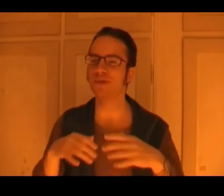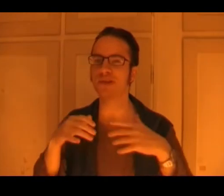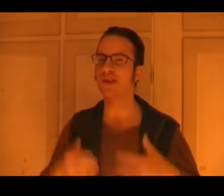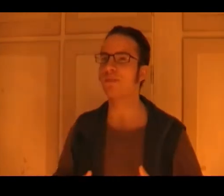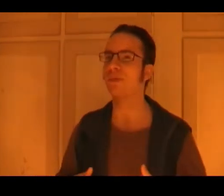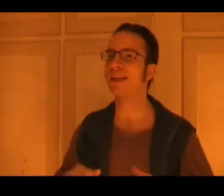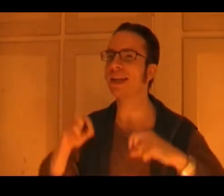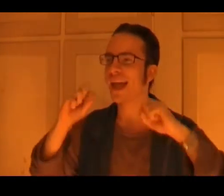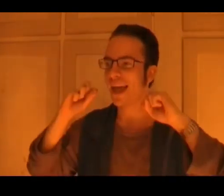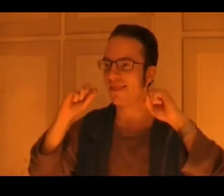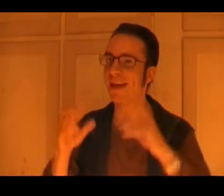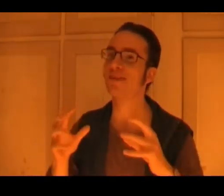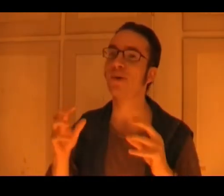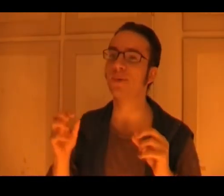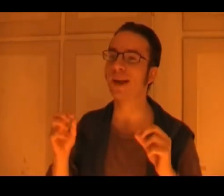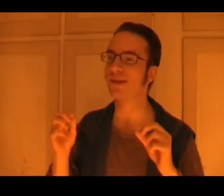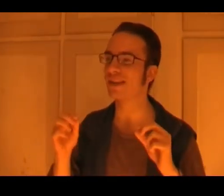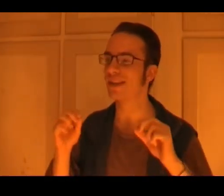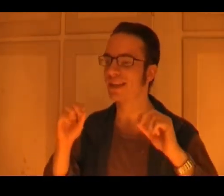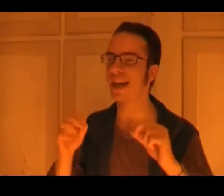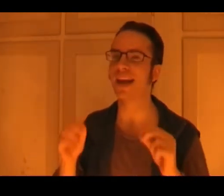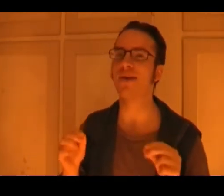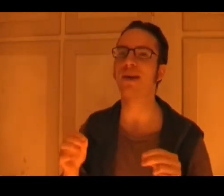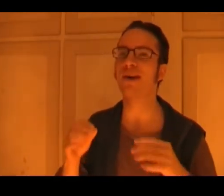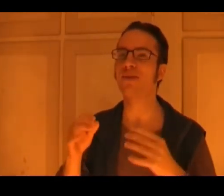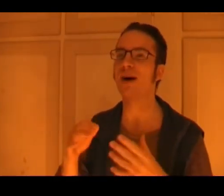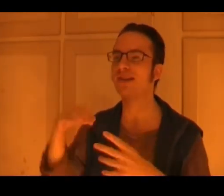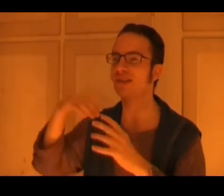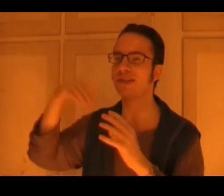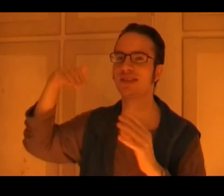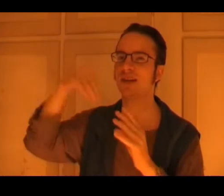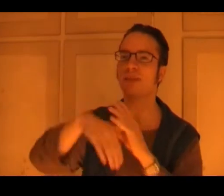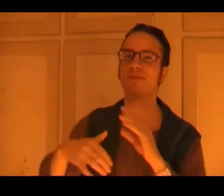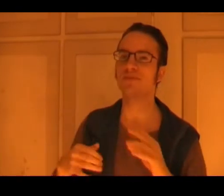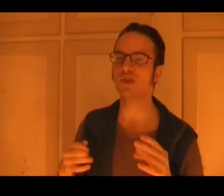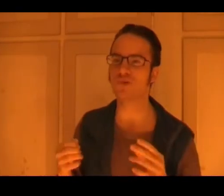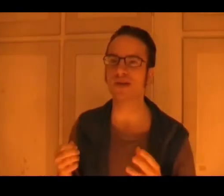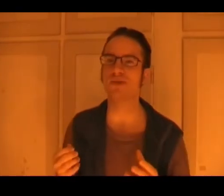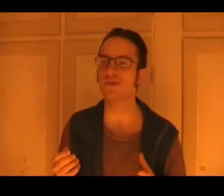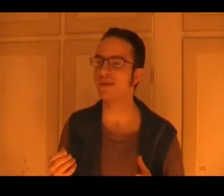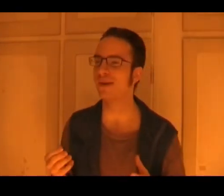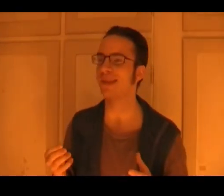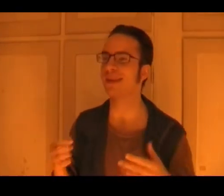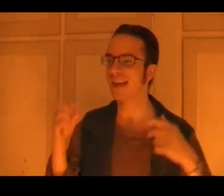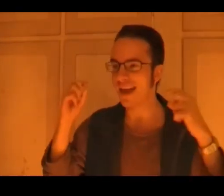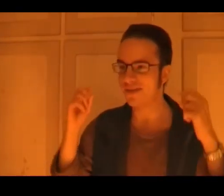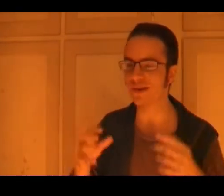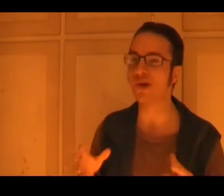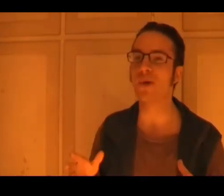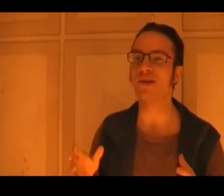you could stop the bleeding, that's the only way you're getting out of there, otherwise, you're gonna be crushed between the fucking things, there's no way you're